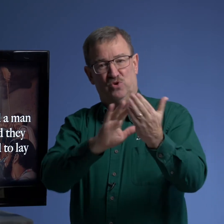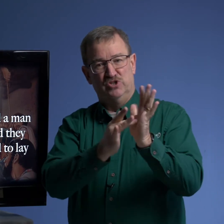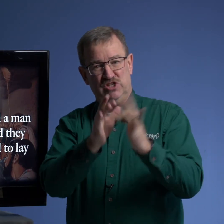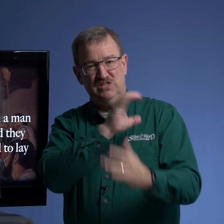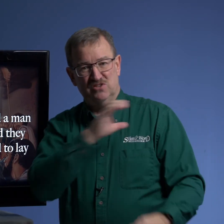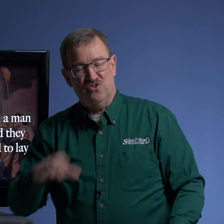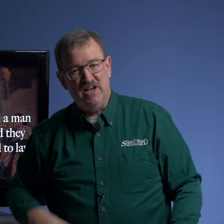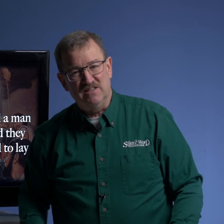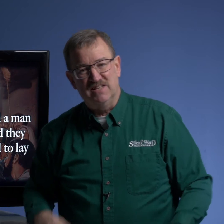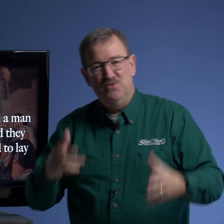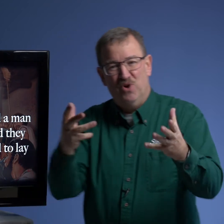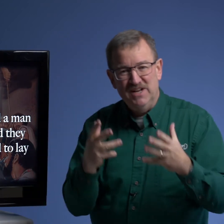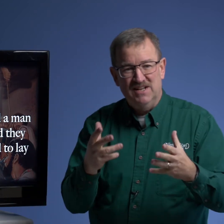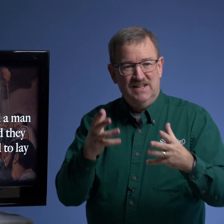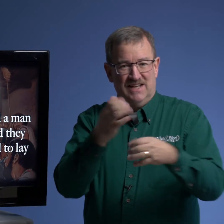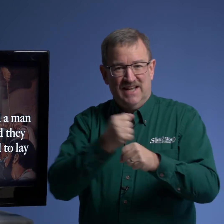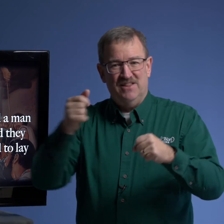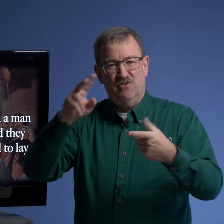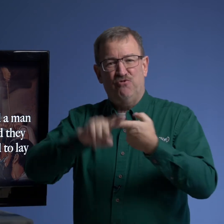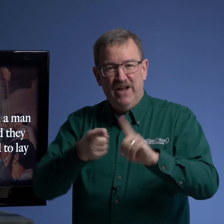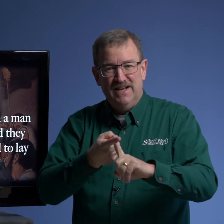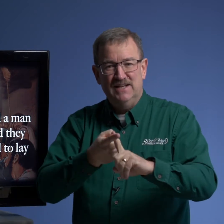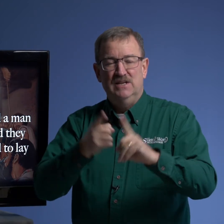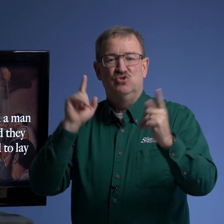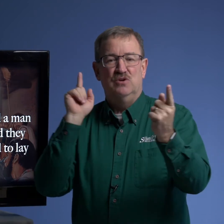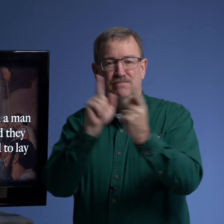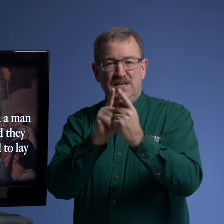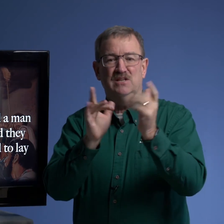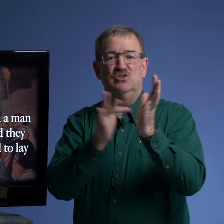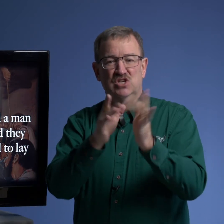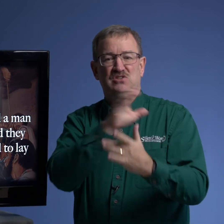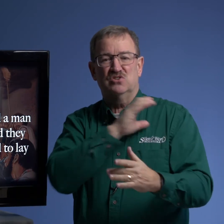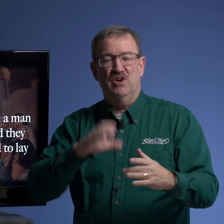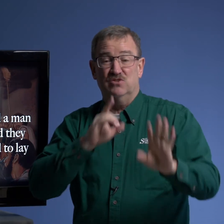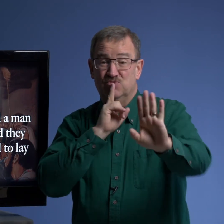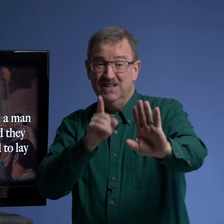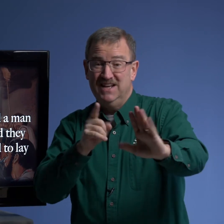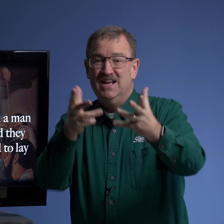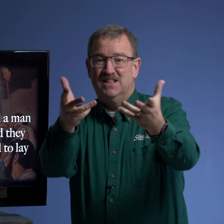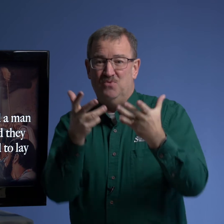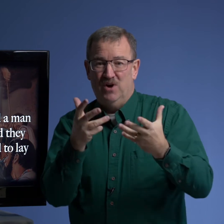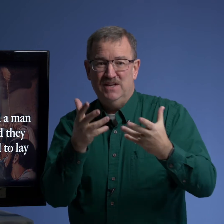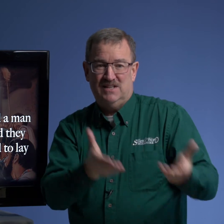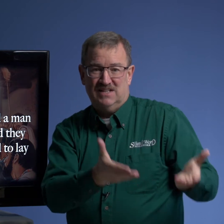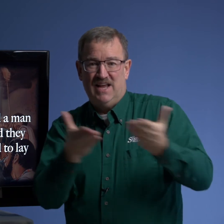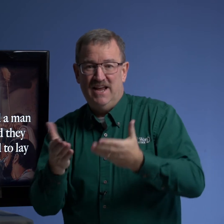jesus christ they wanted to get their friend to meet jesus christ really they wanted to take